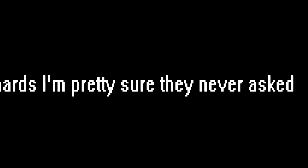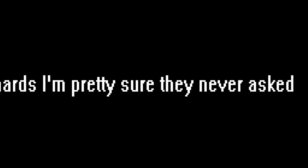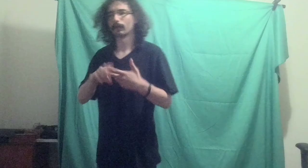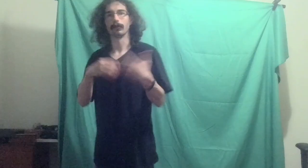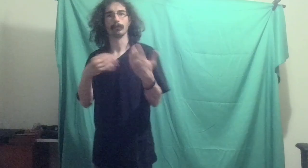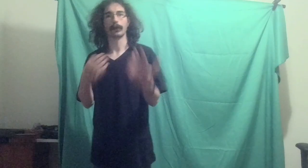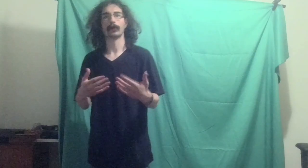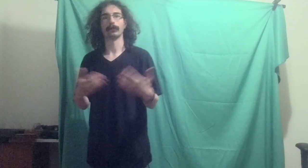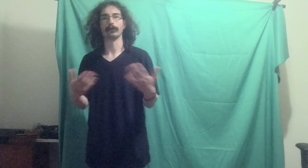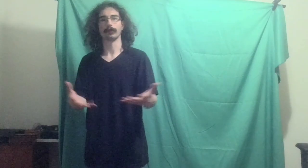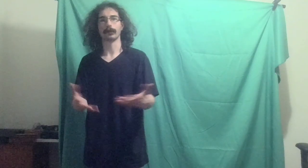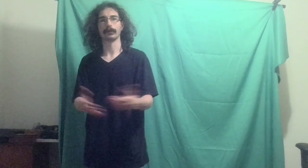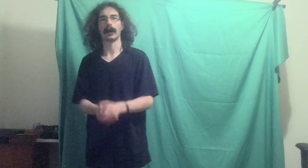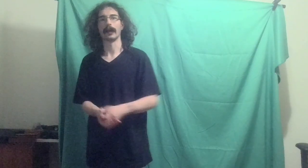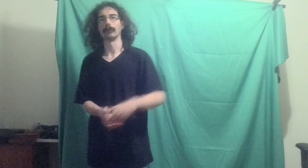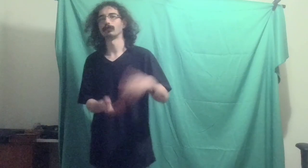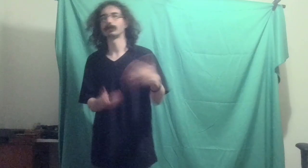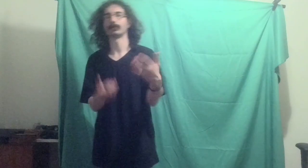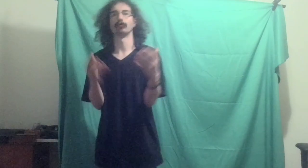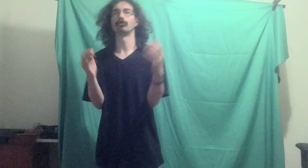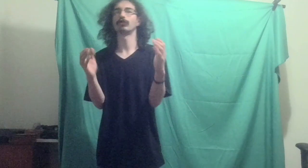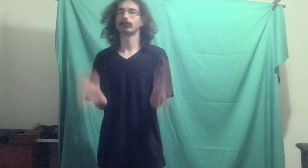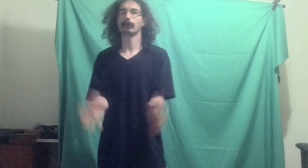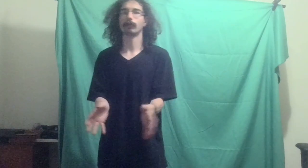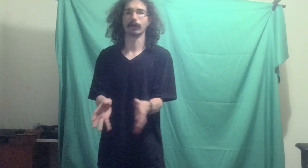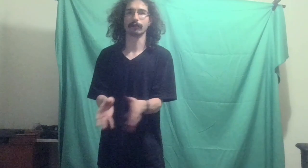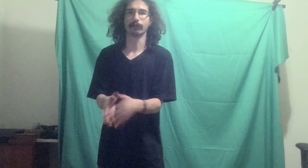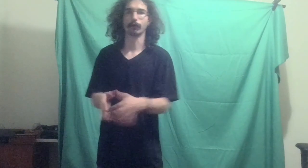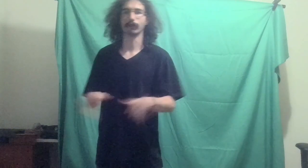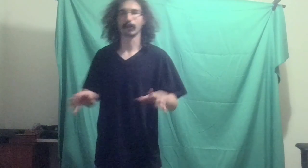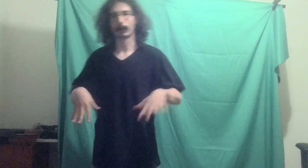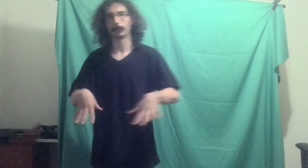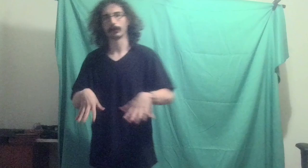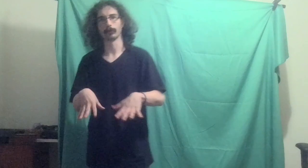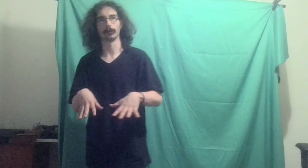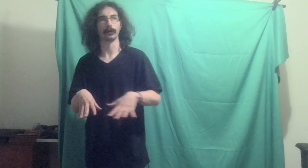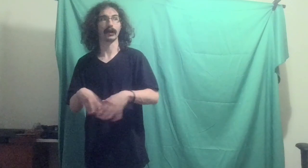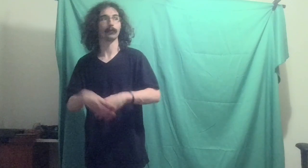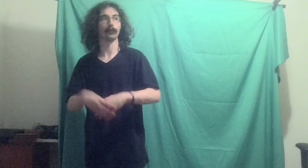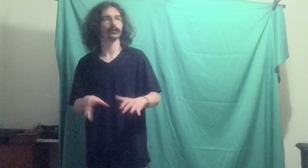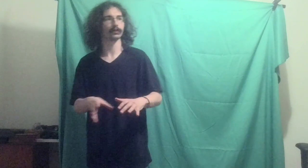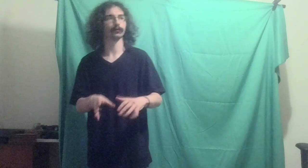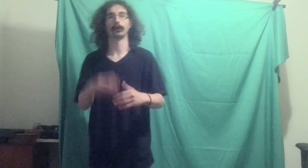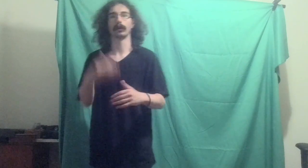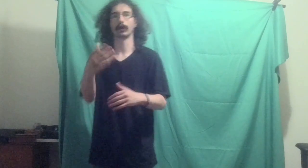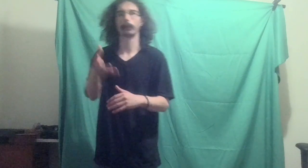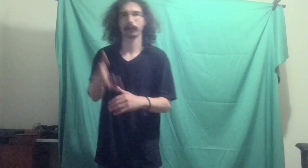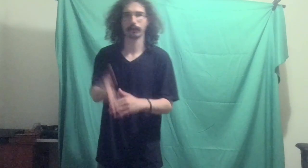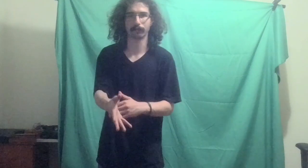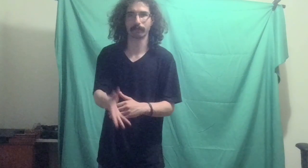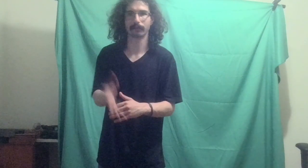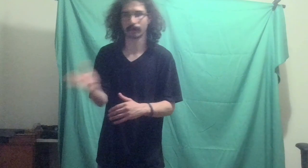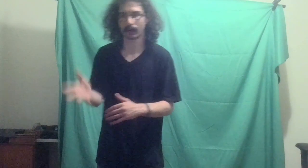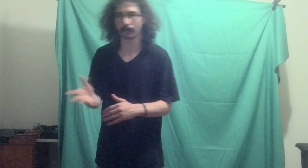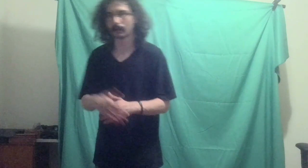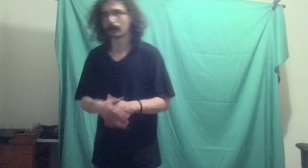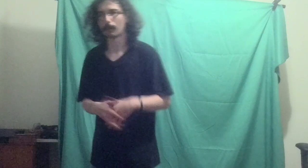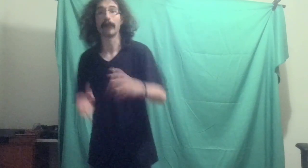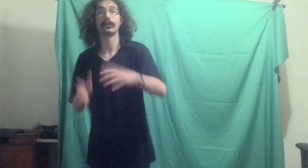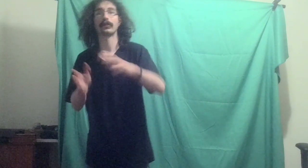This Minecraft or shark that I had recently just started watching, which, at the time of this recording, I've been watching him for a couple years now. But, at the time,